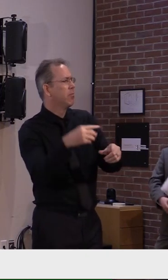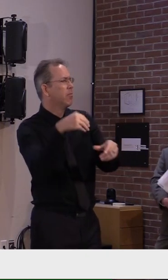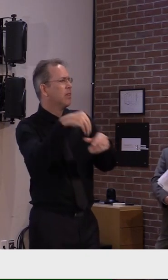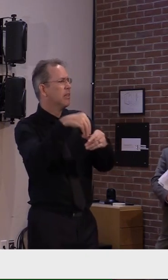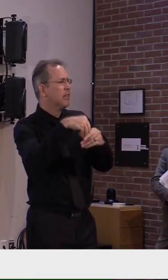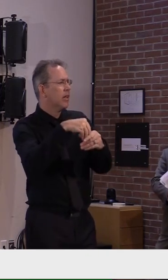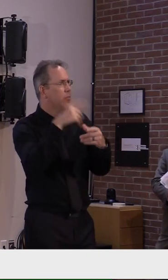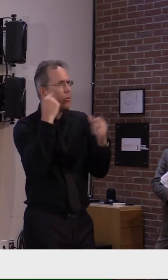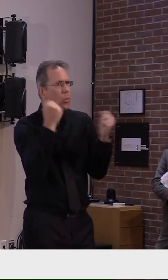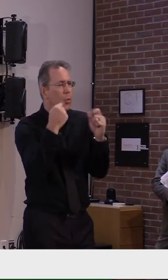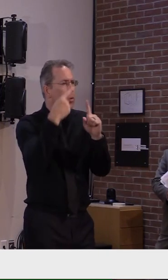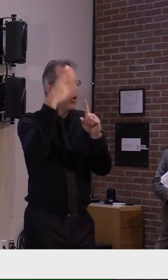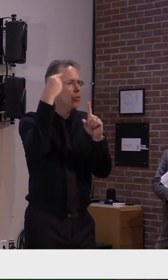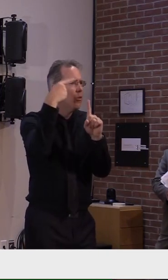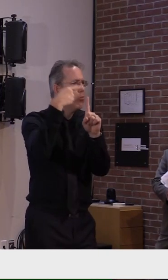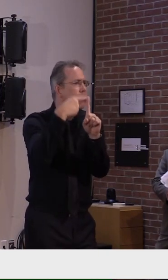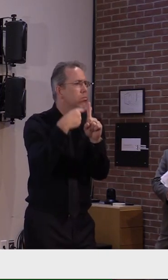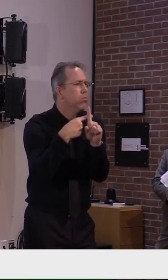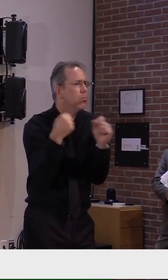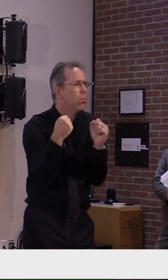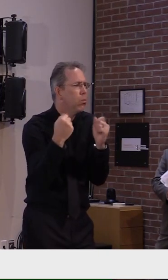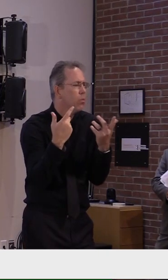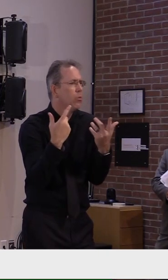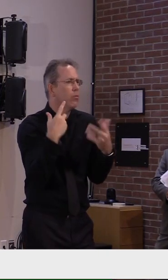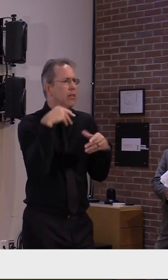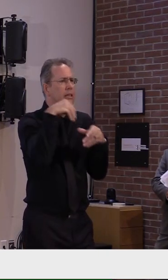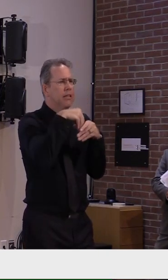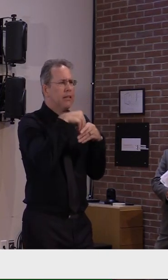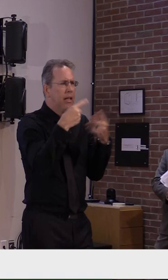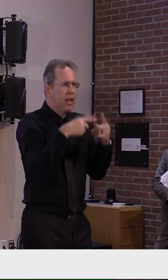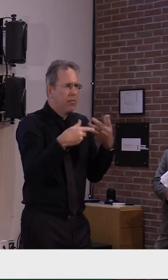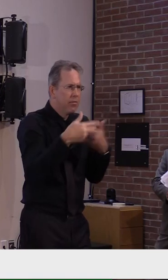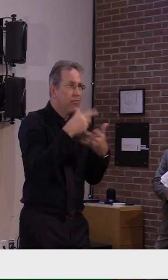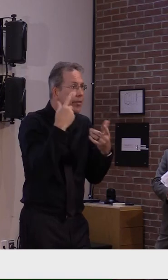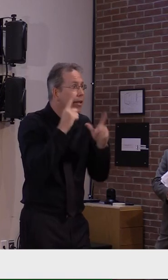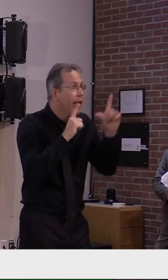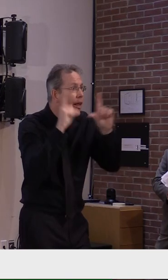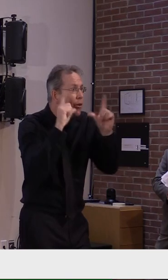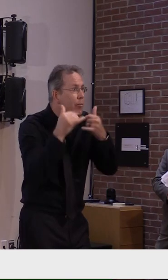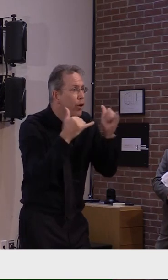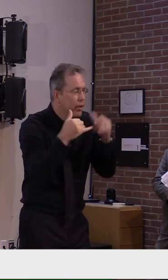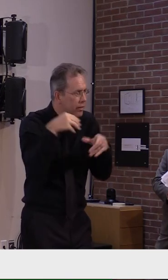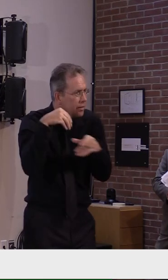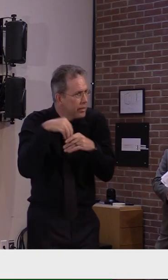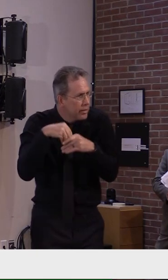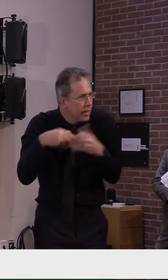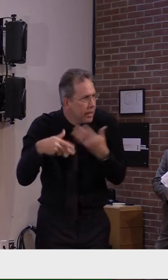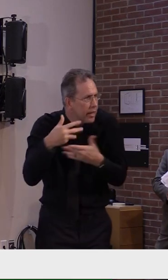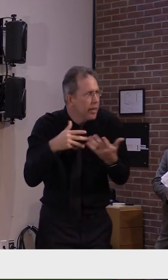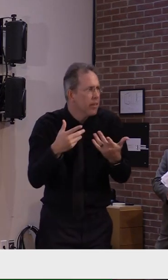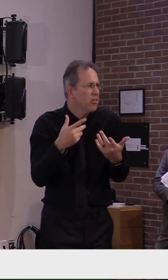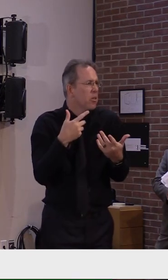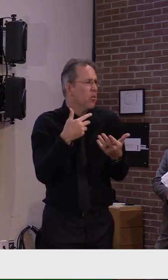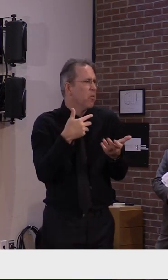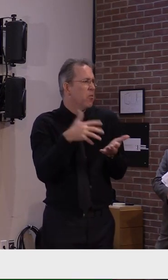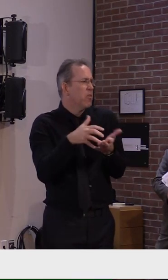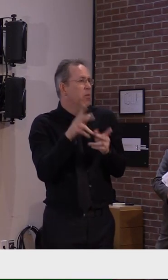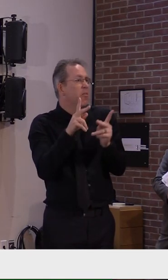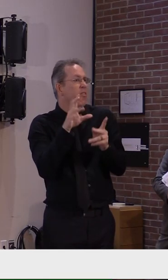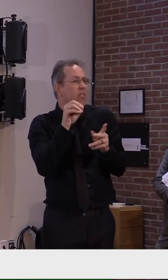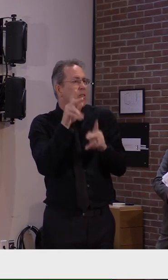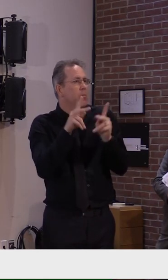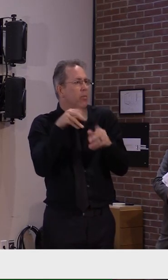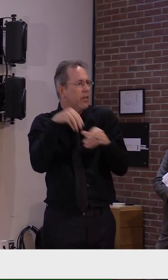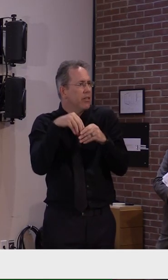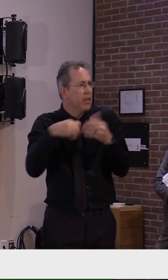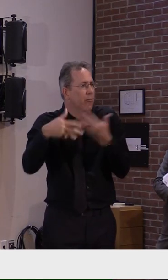had uh i believe there were some halloween parties that had maybe 50 people or so um and uh